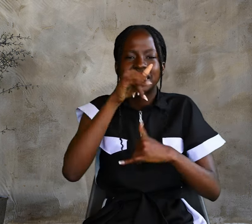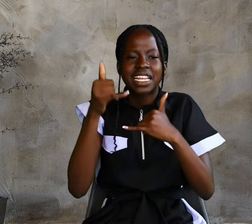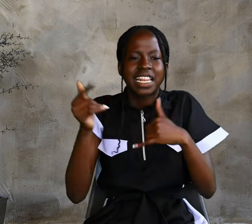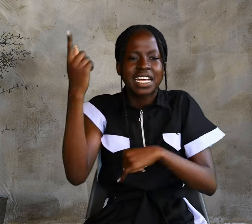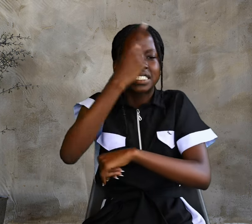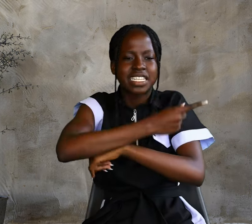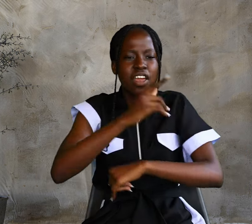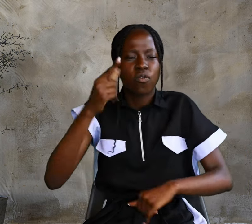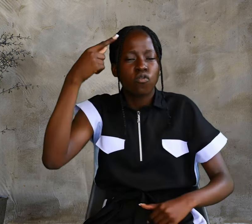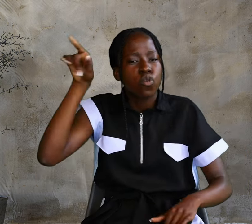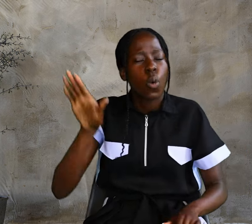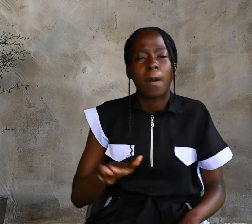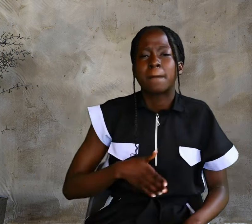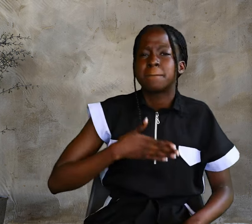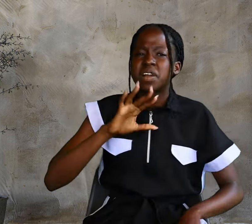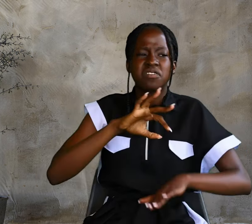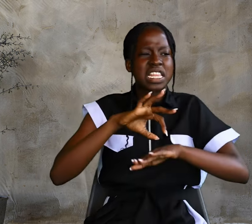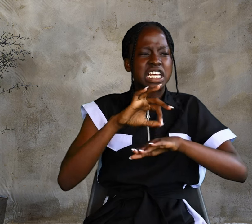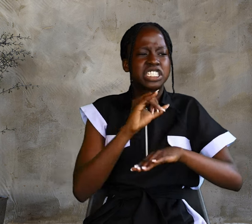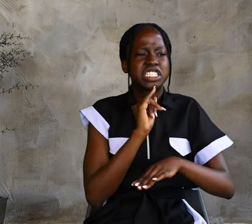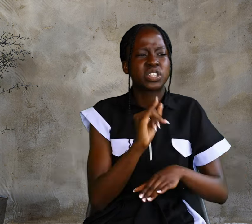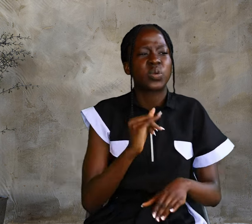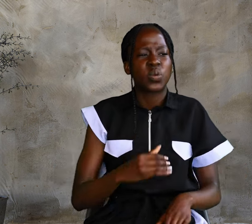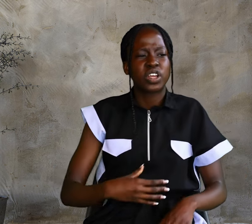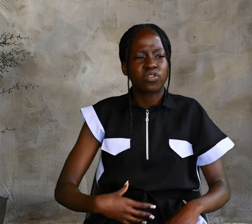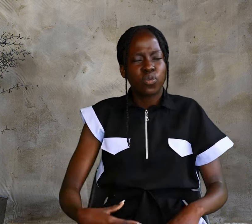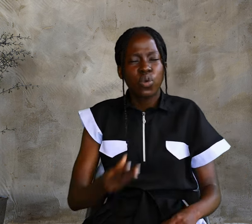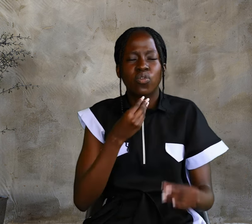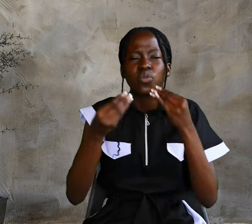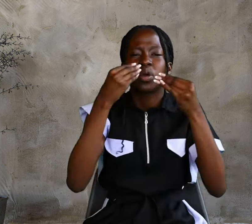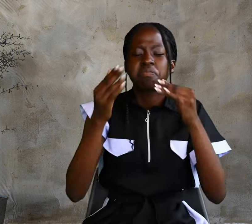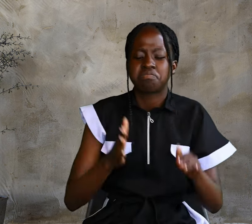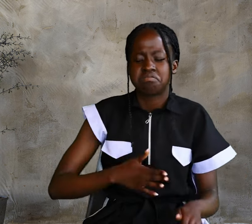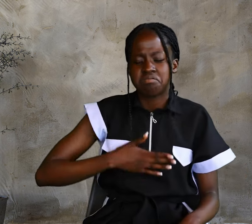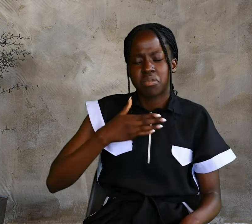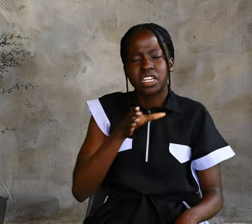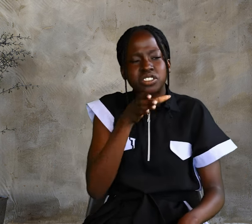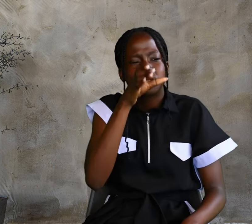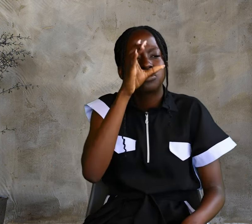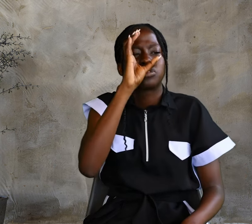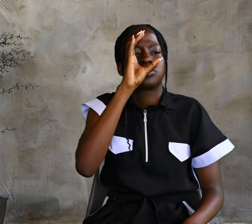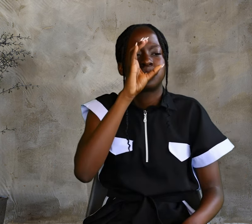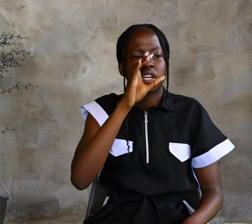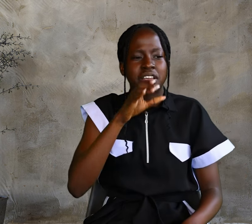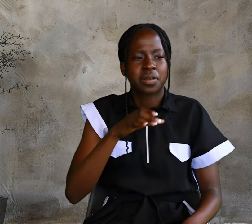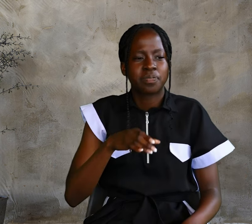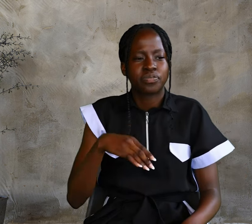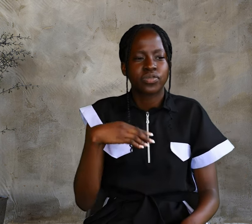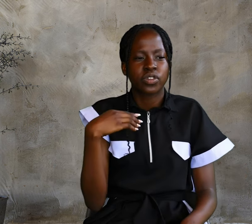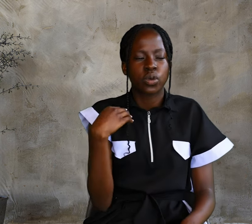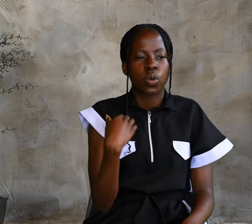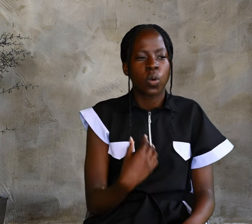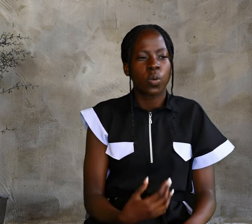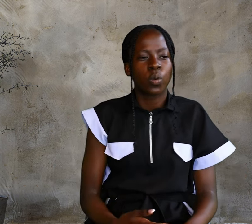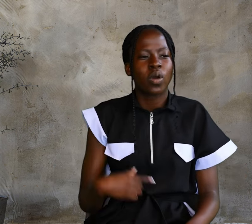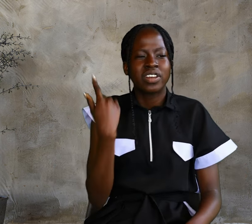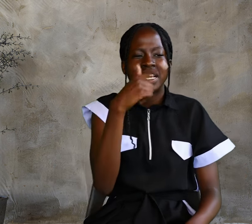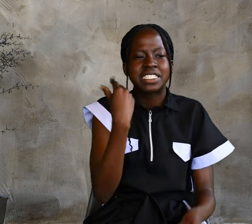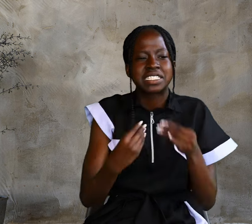day. For my flesh is real food and my blood is real drink. Whoever eats